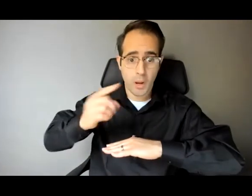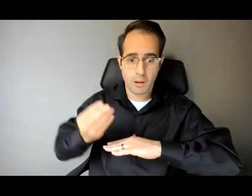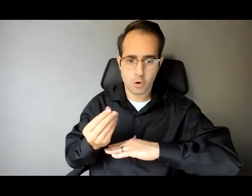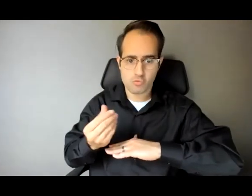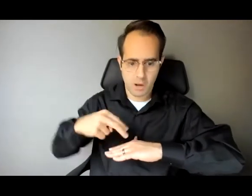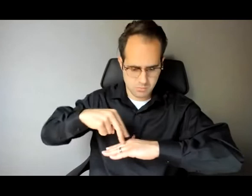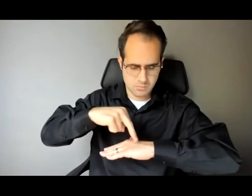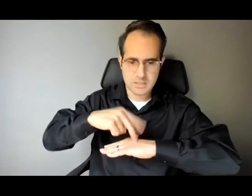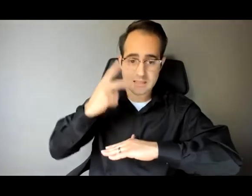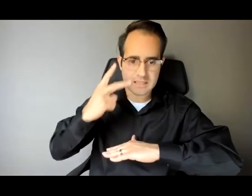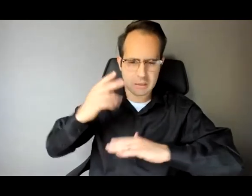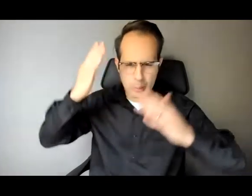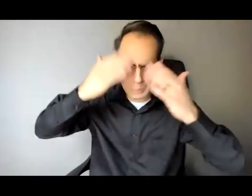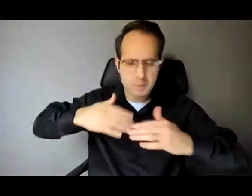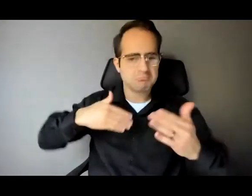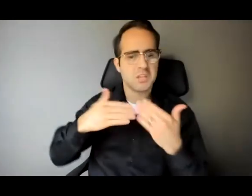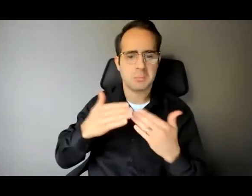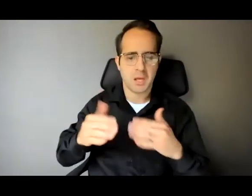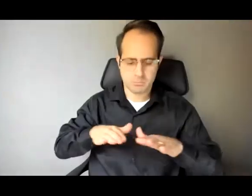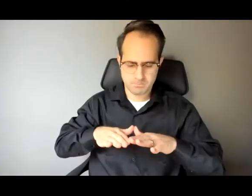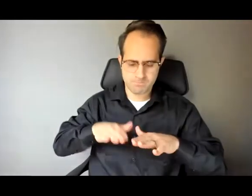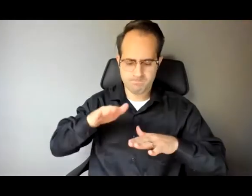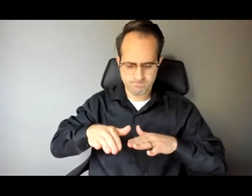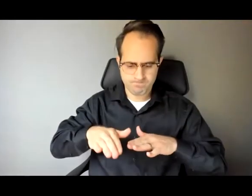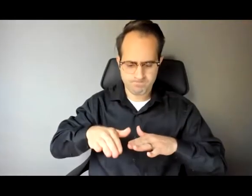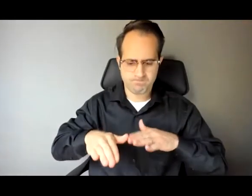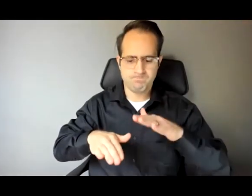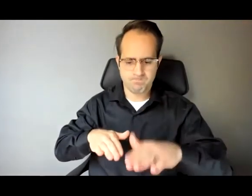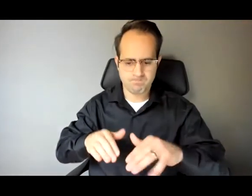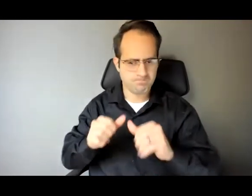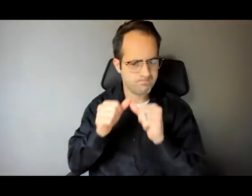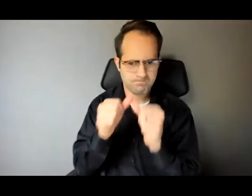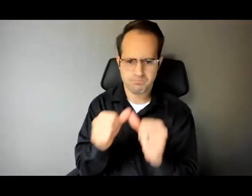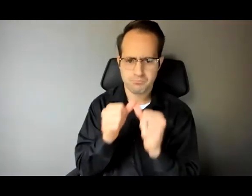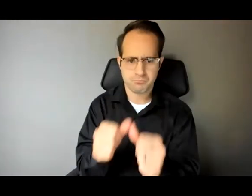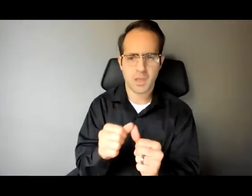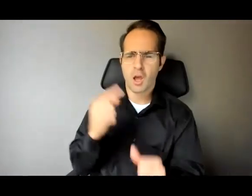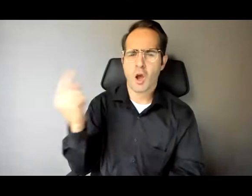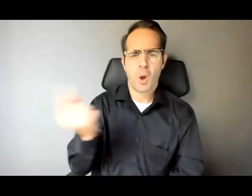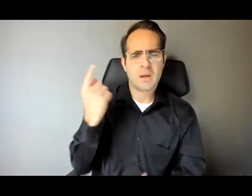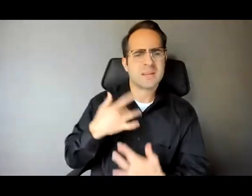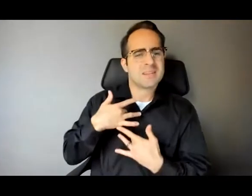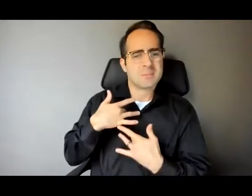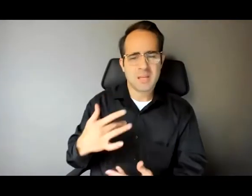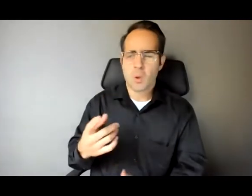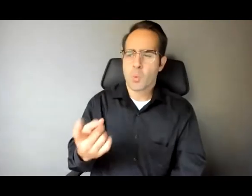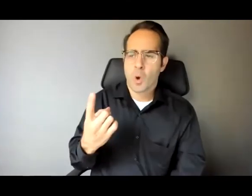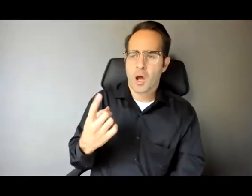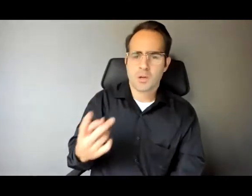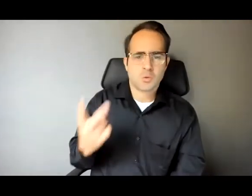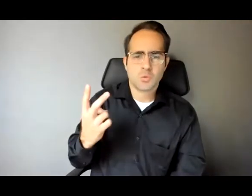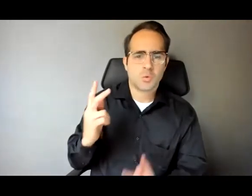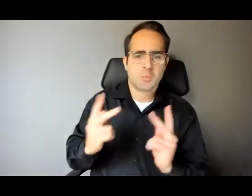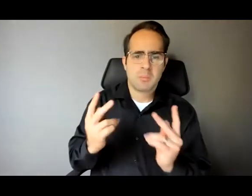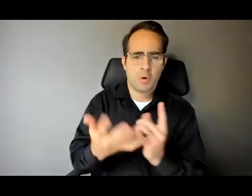almost always there is at least one or two people there are at least one or two people around you that are willing to take that journey with you